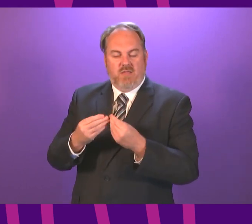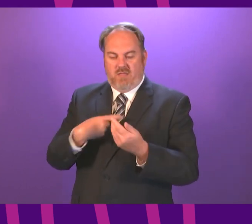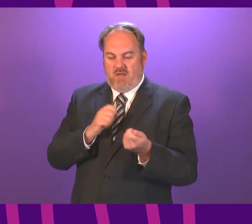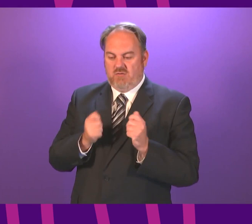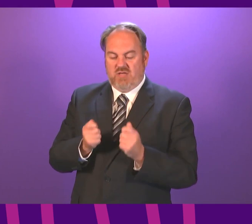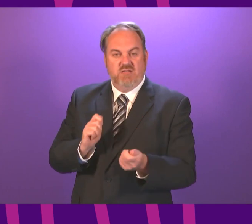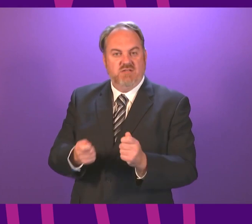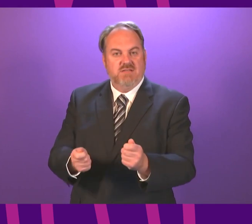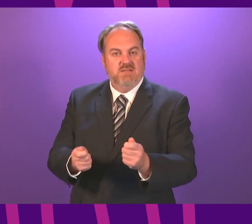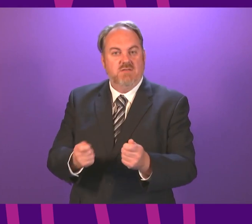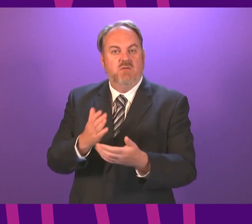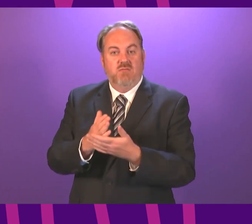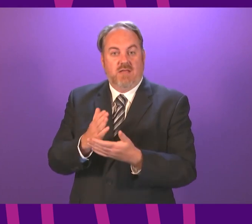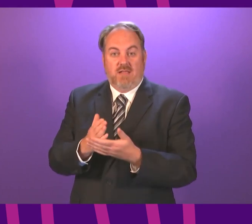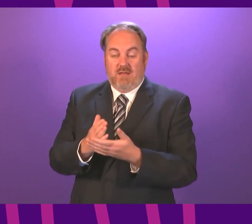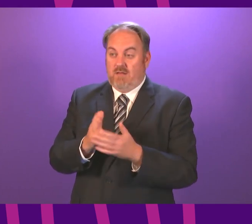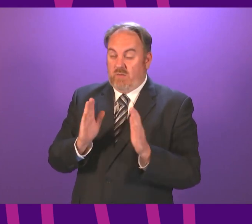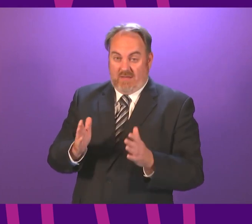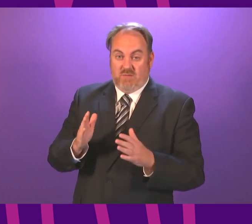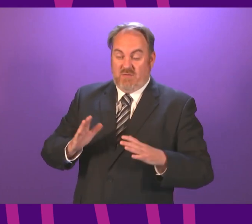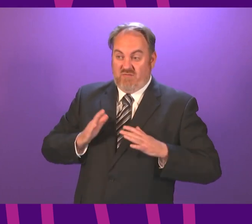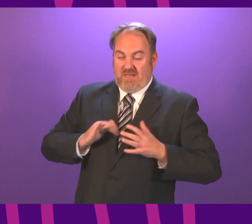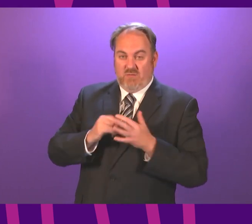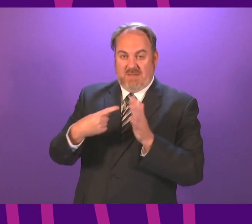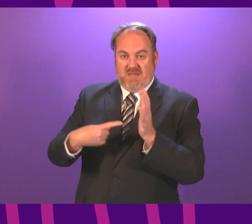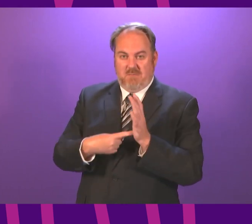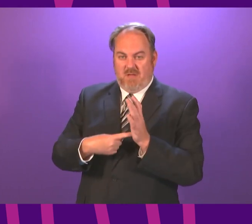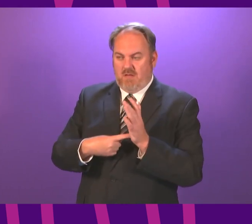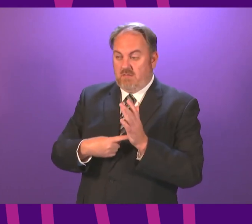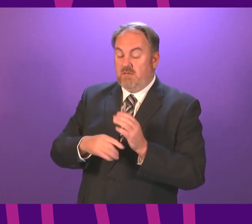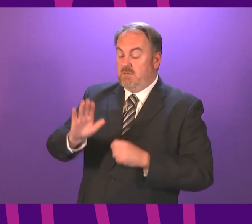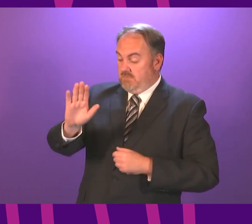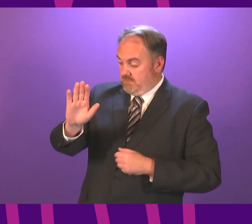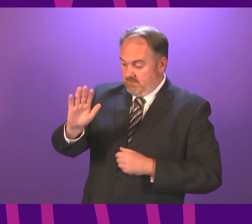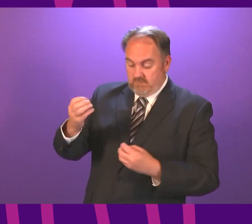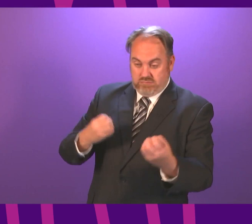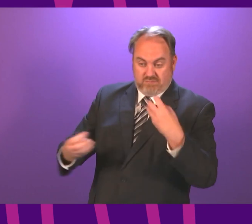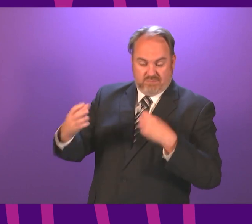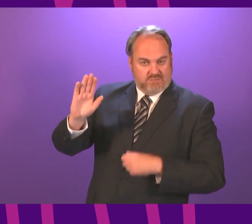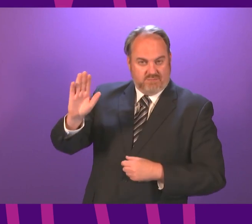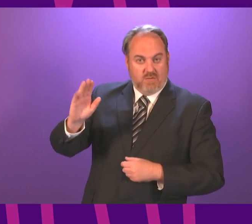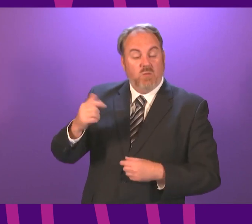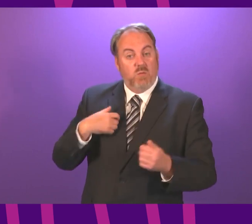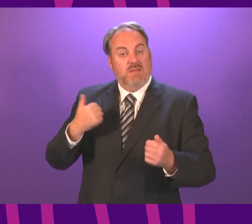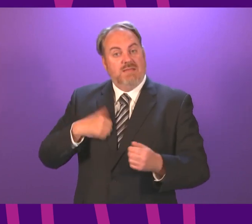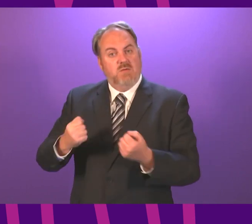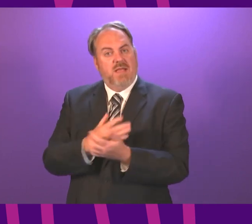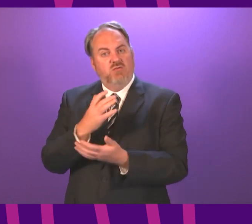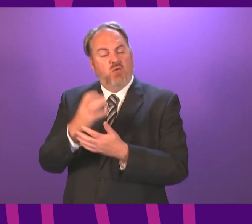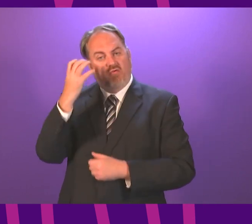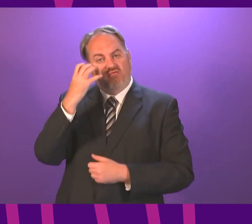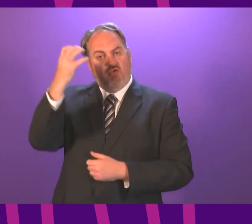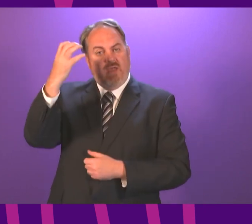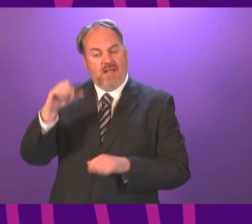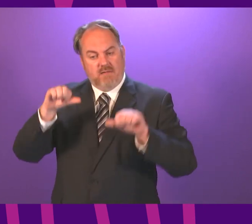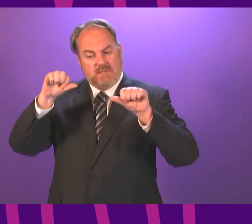September. Also, if we take into account the time needed for royal assent, if the bill is